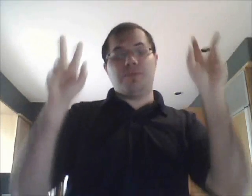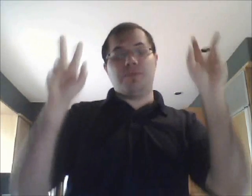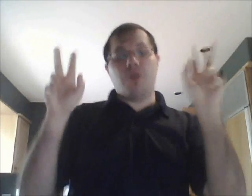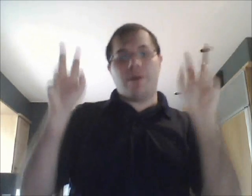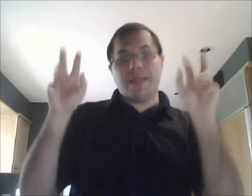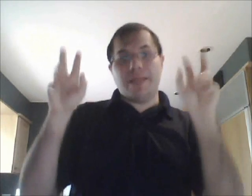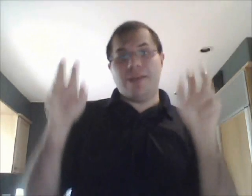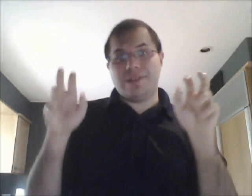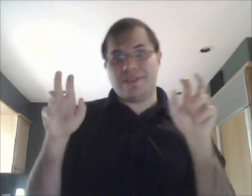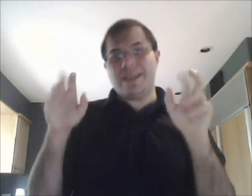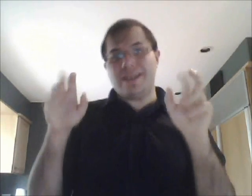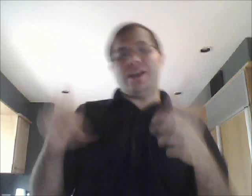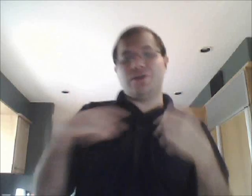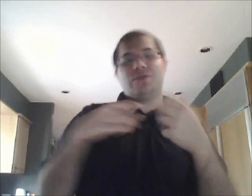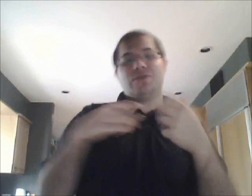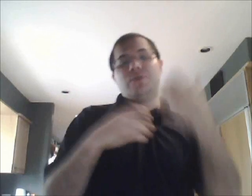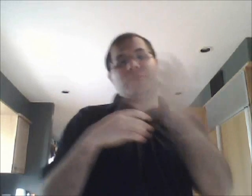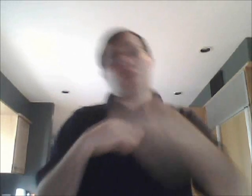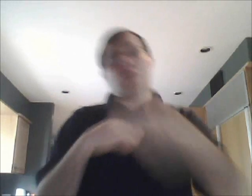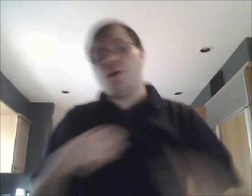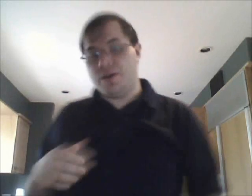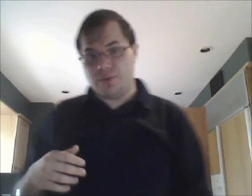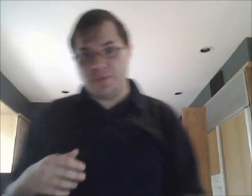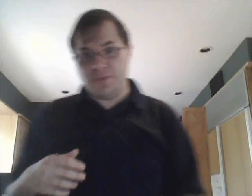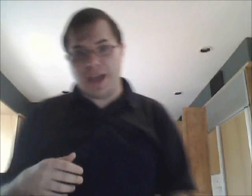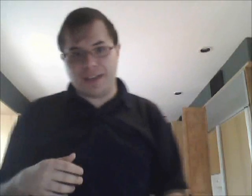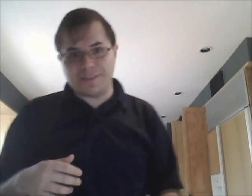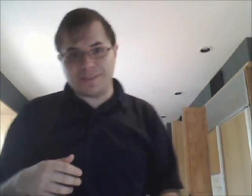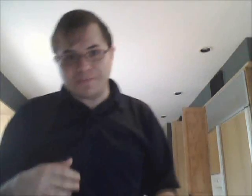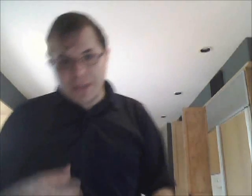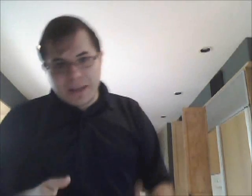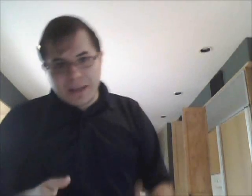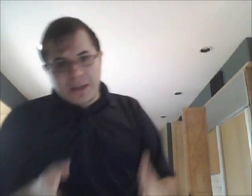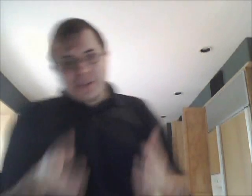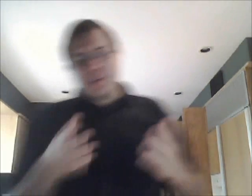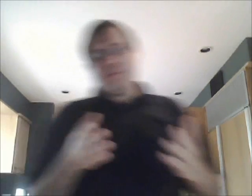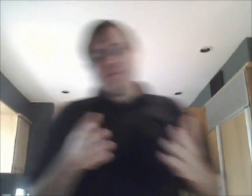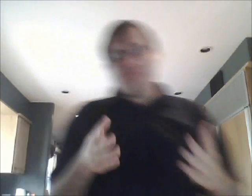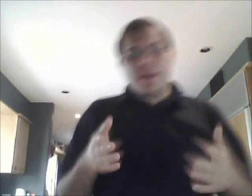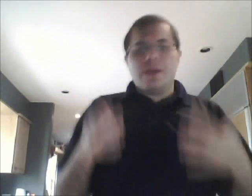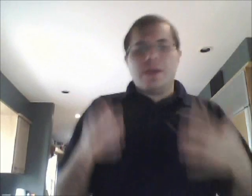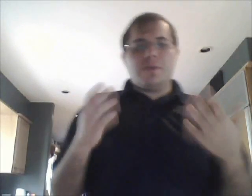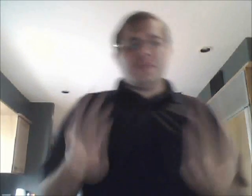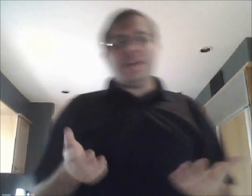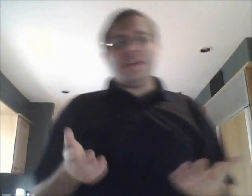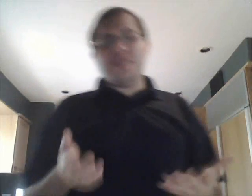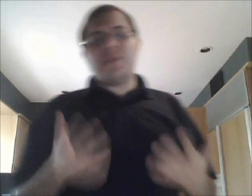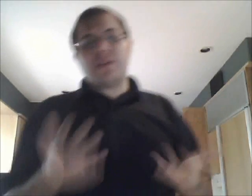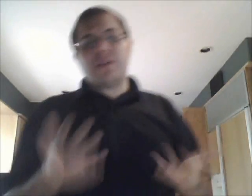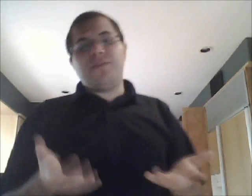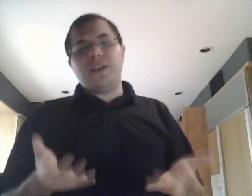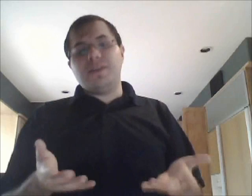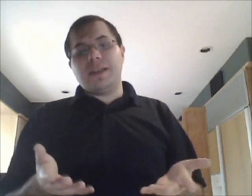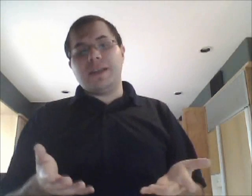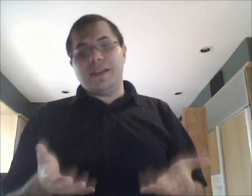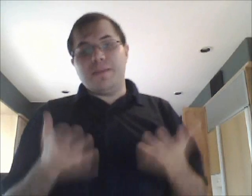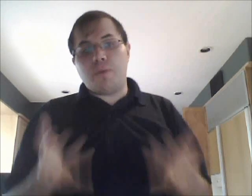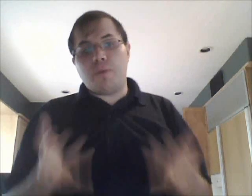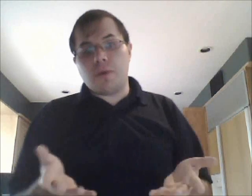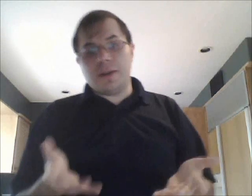the programming language of C he also was a co-author of that. So C is a very fundamentally important